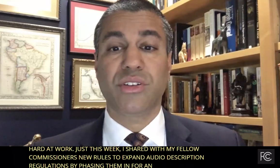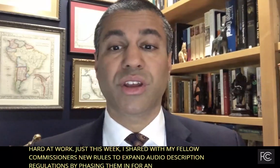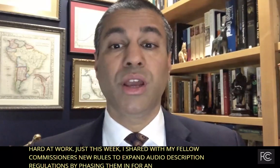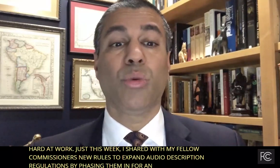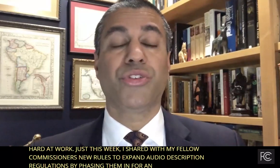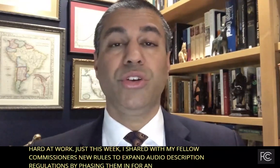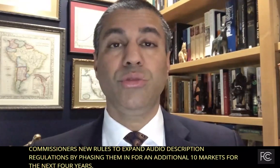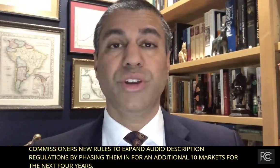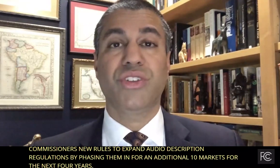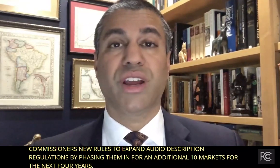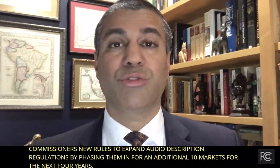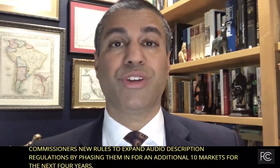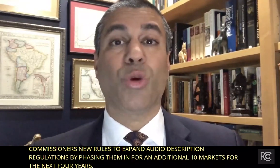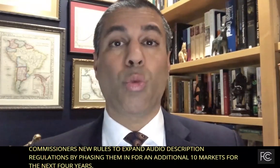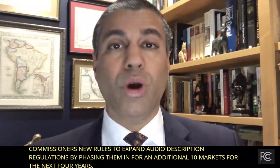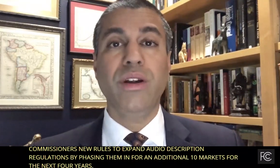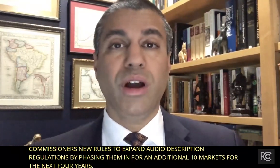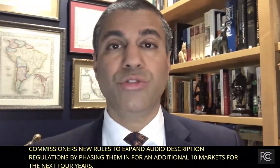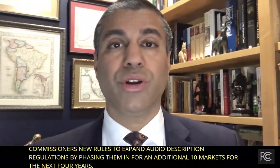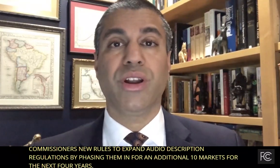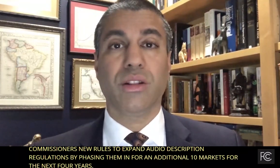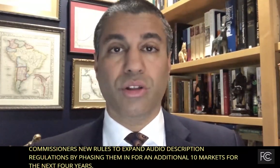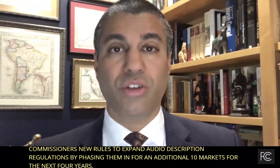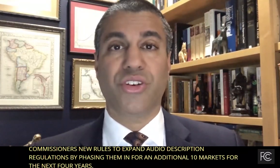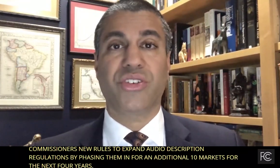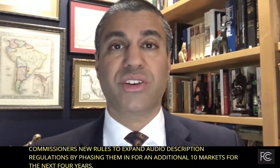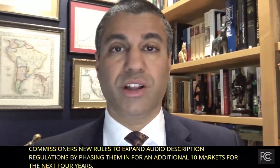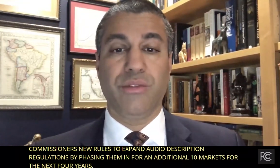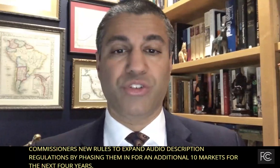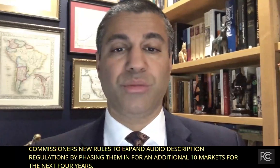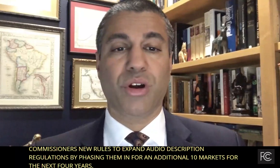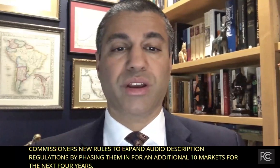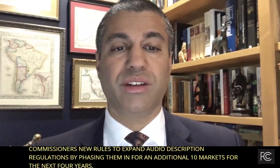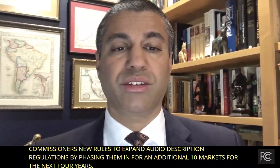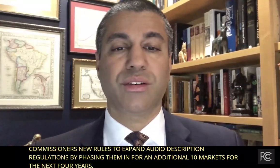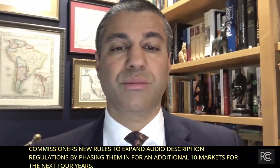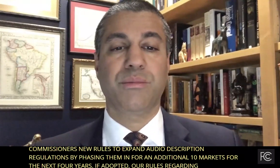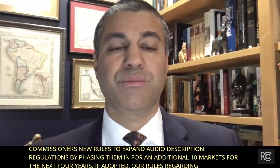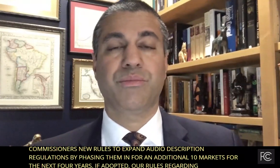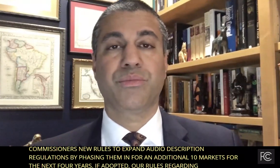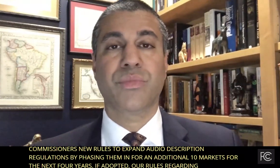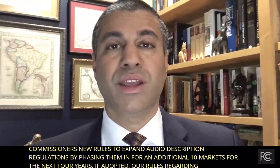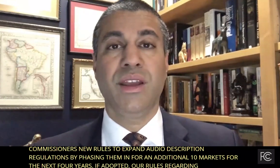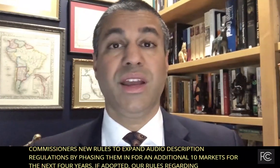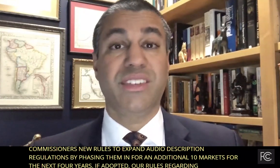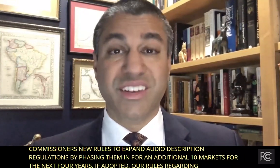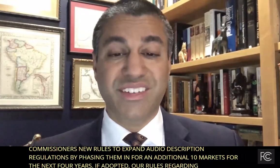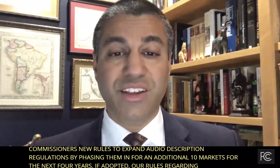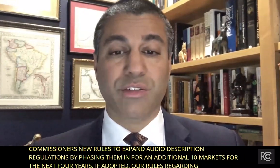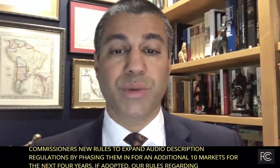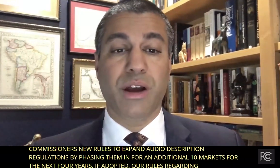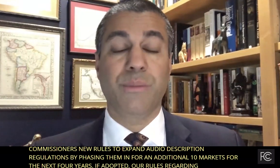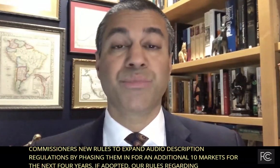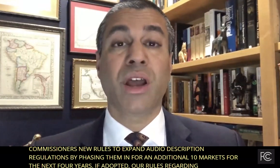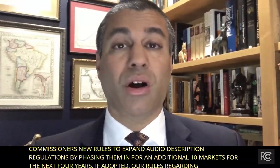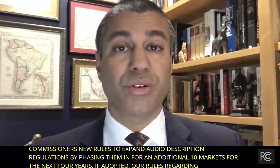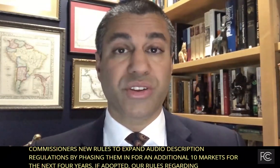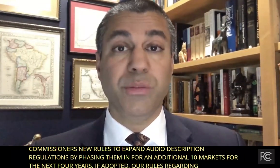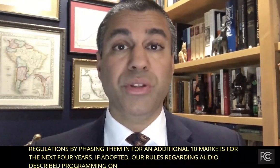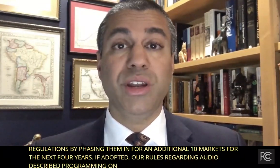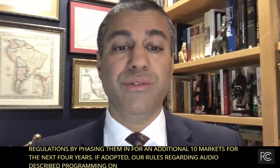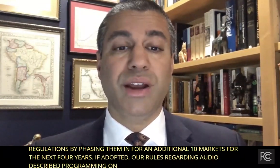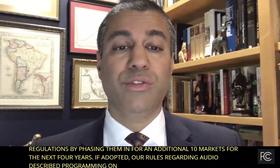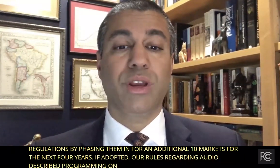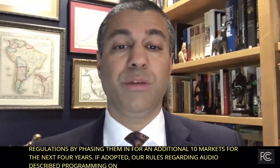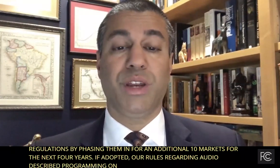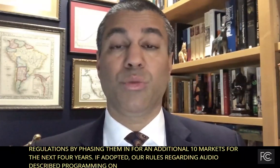stations will soon reach the country's 100 largest television markets. And six days from now, our